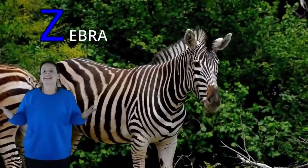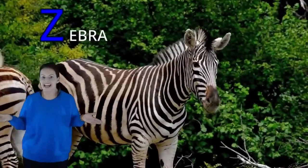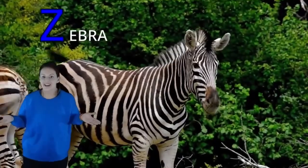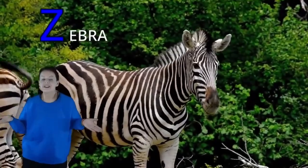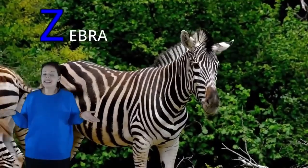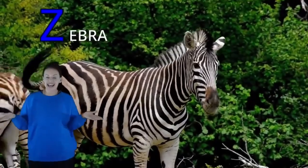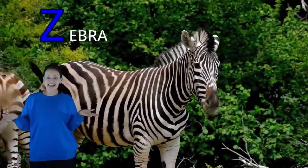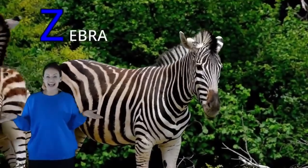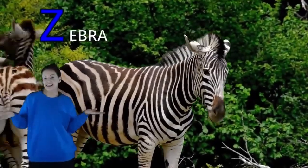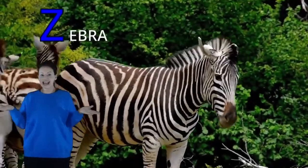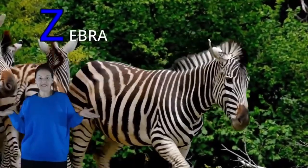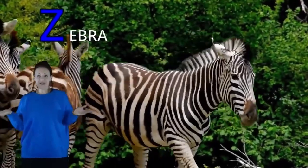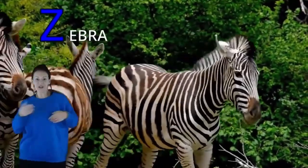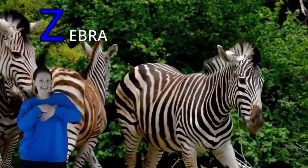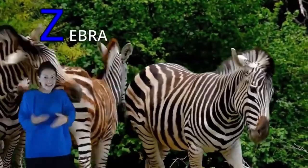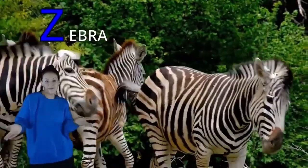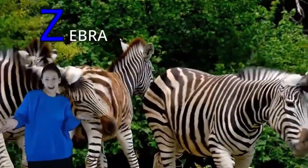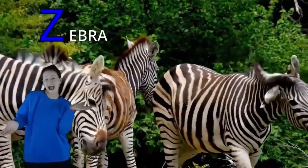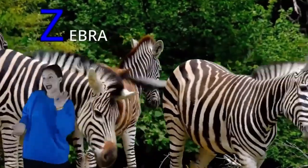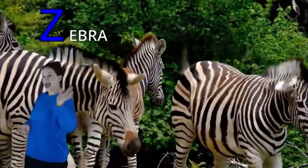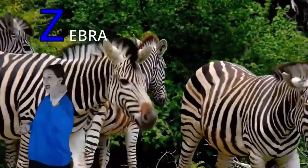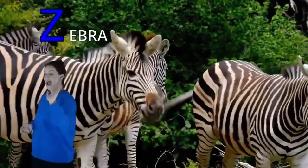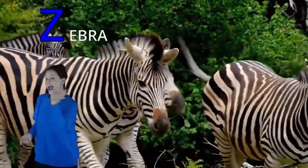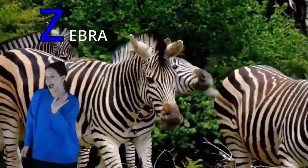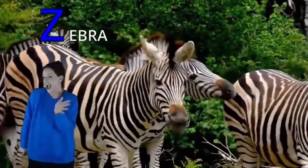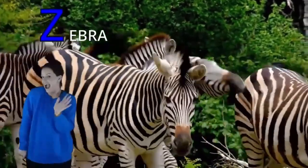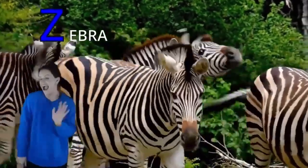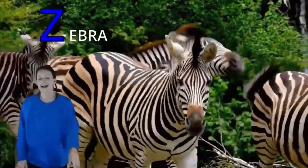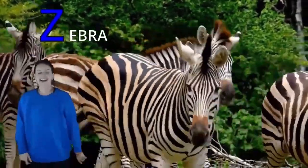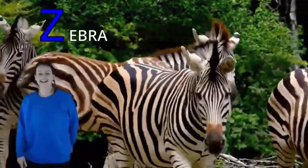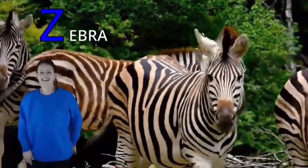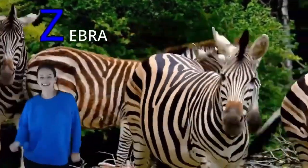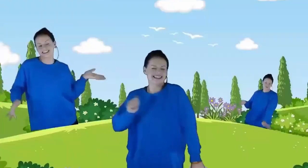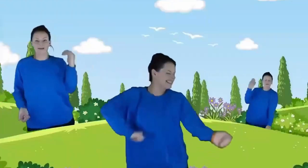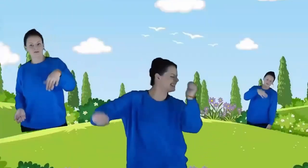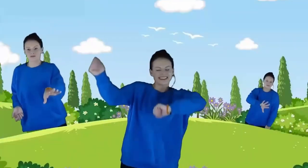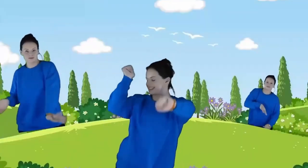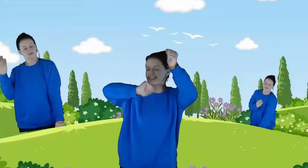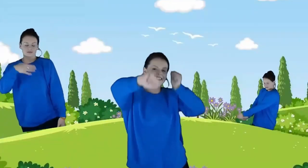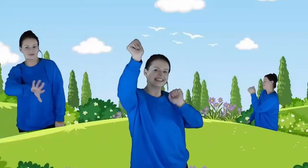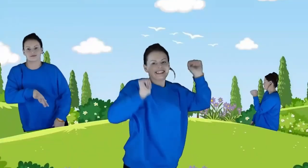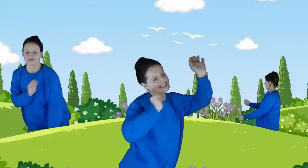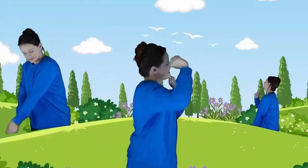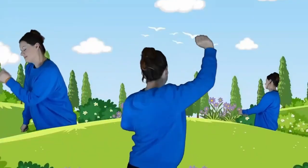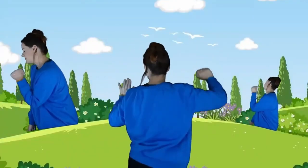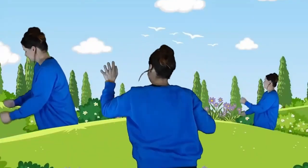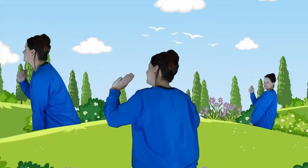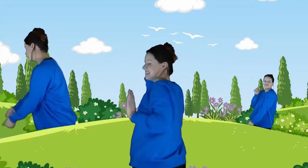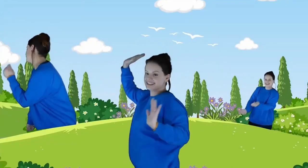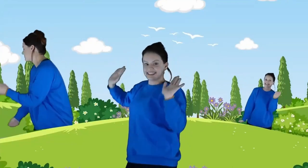Z goes Z-Z-Z for Zebra Z-Z-Z-Z-Z